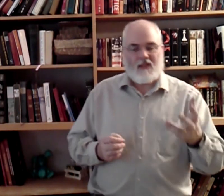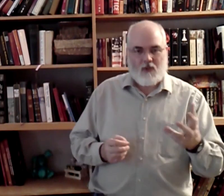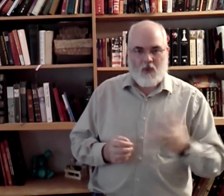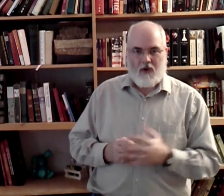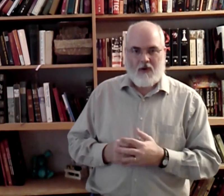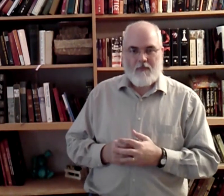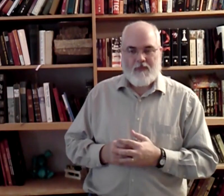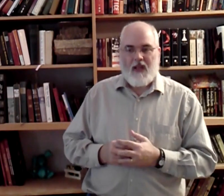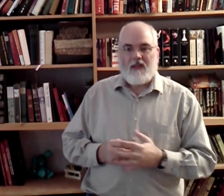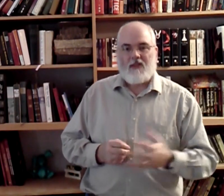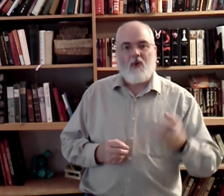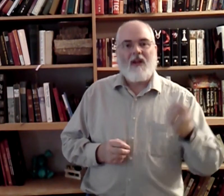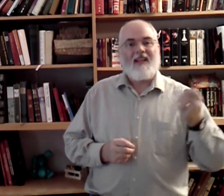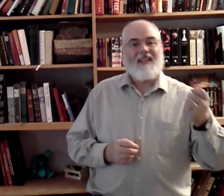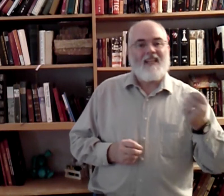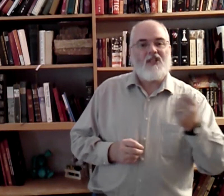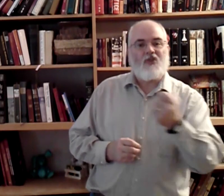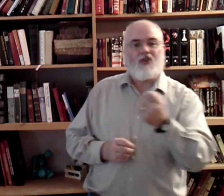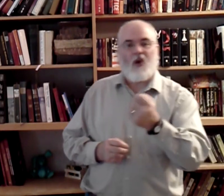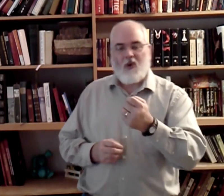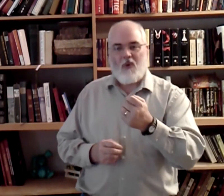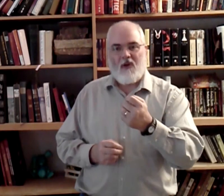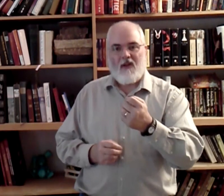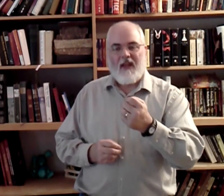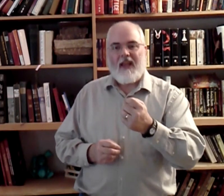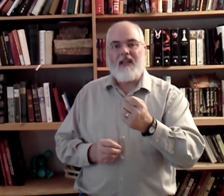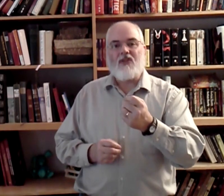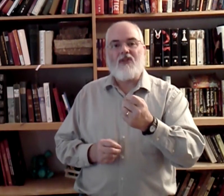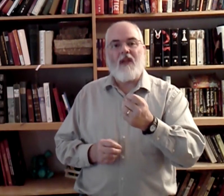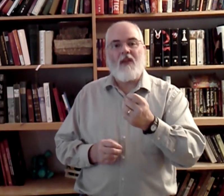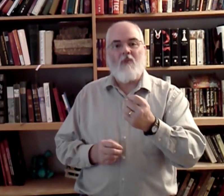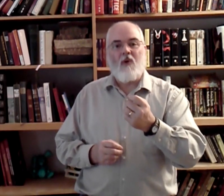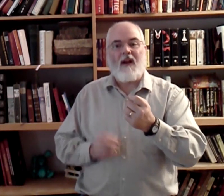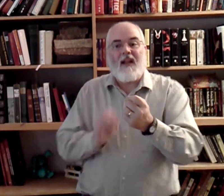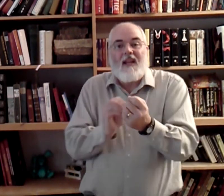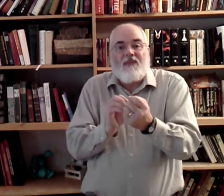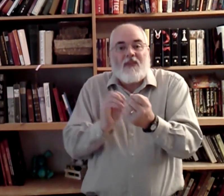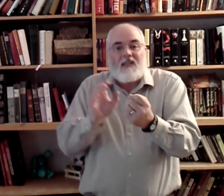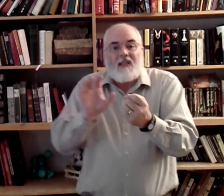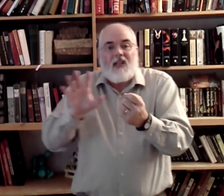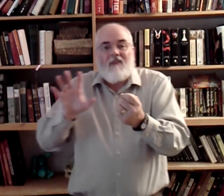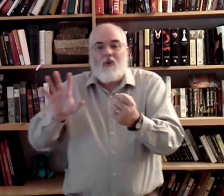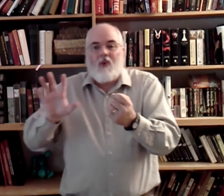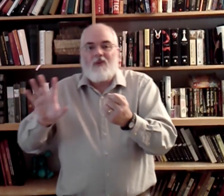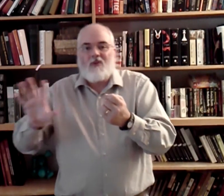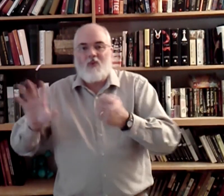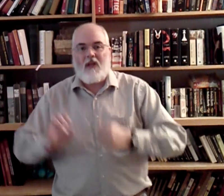word. So, tis so is nothing more than an emphasis of the word sweet.